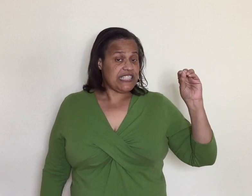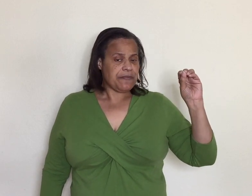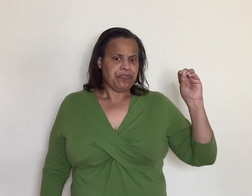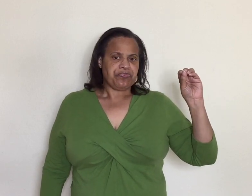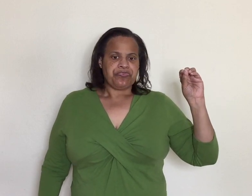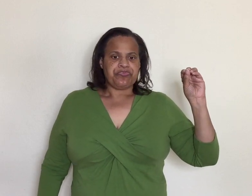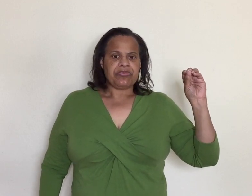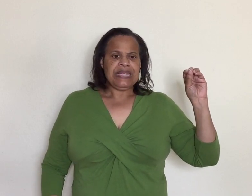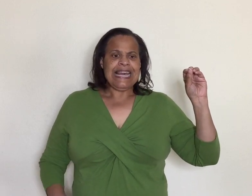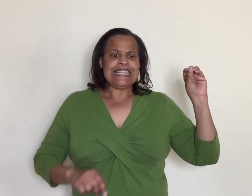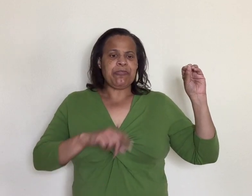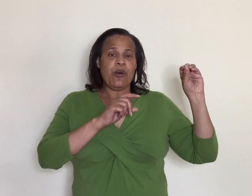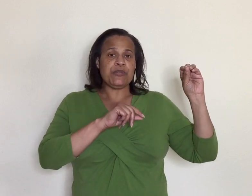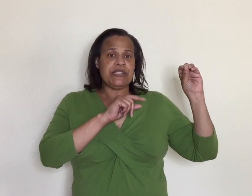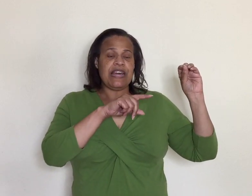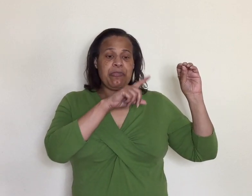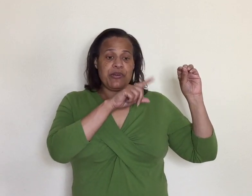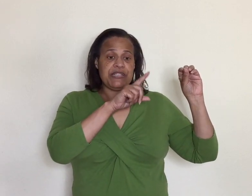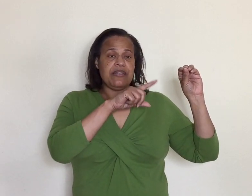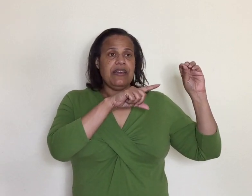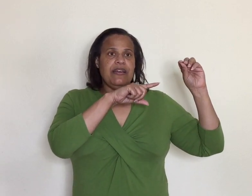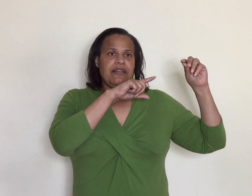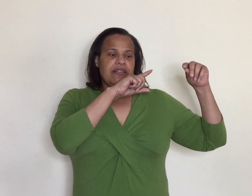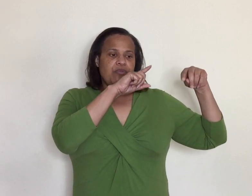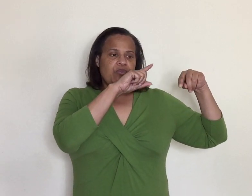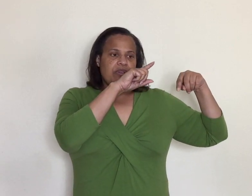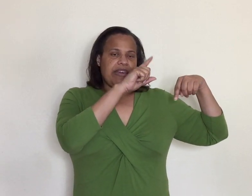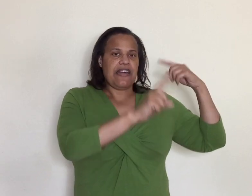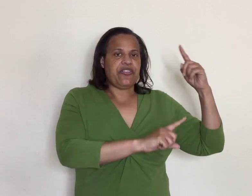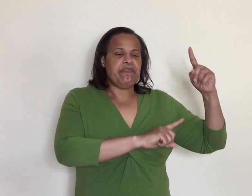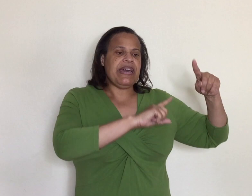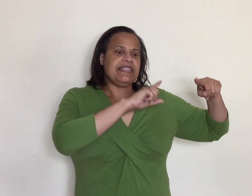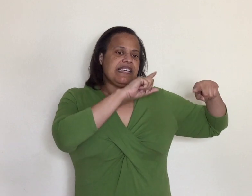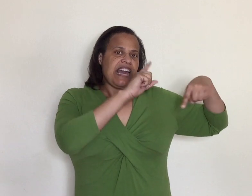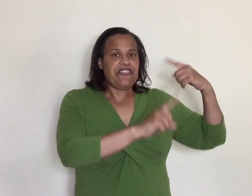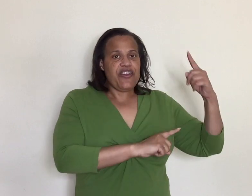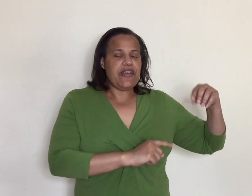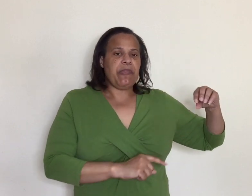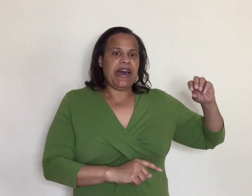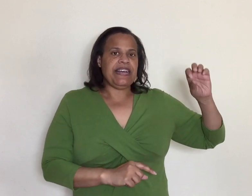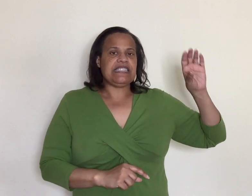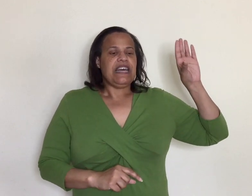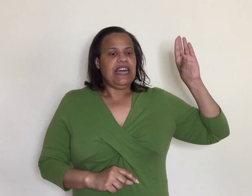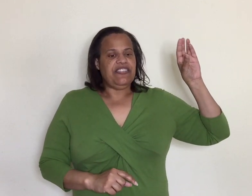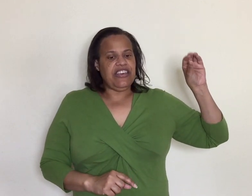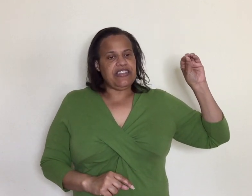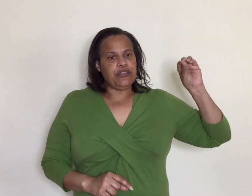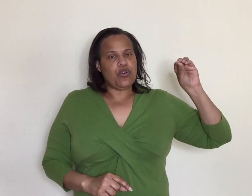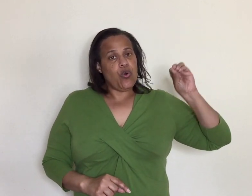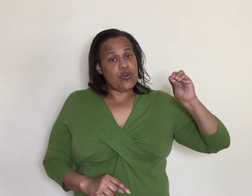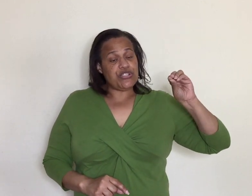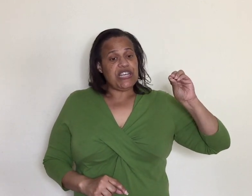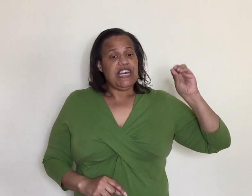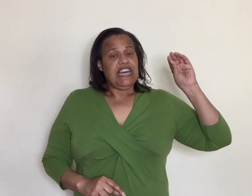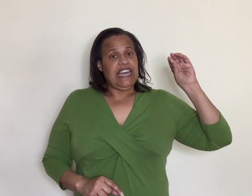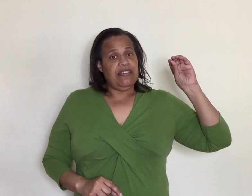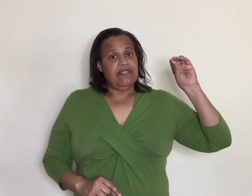as opposed to that person got the medicine got their antibiotics and did the little course and